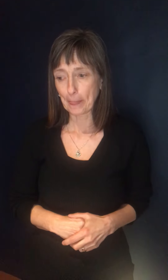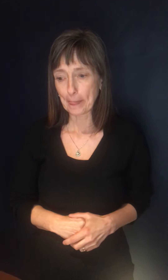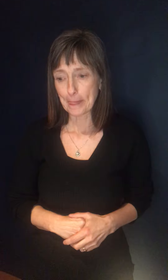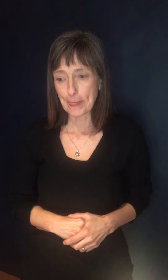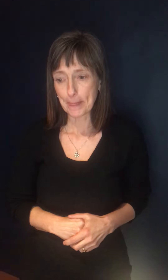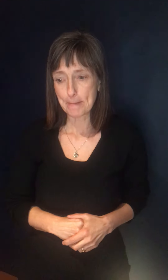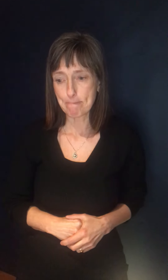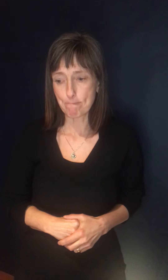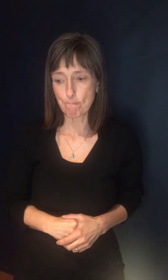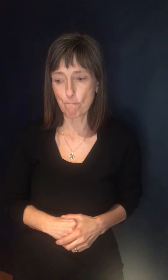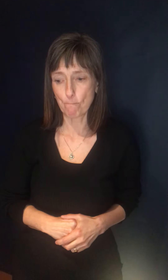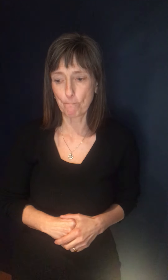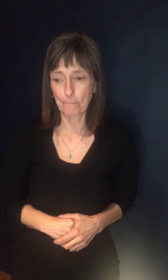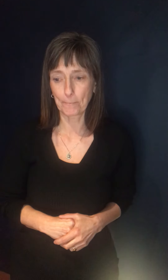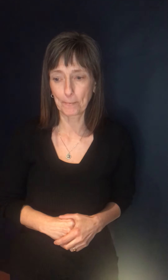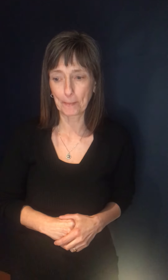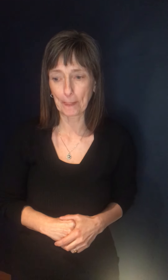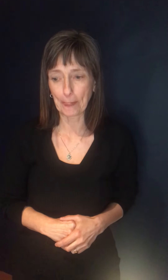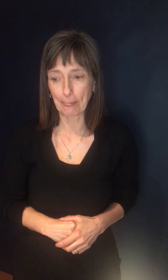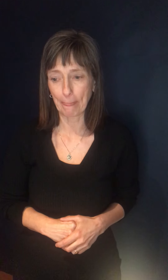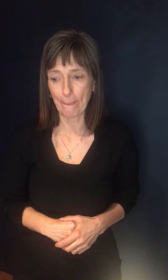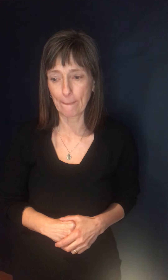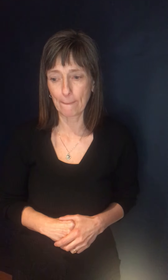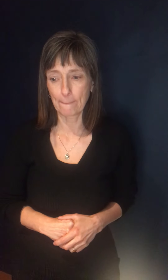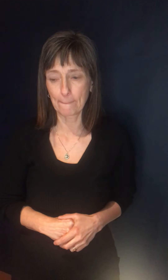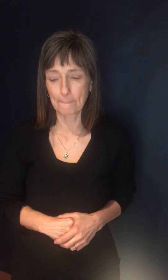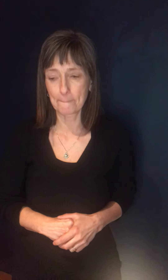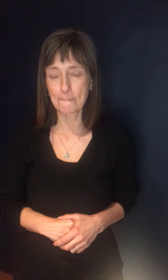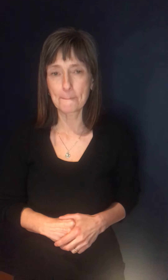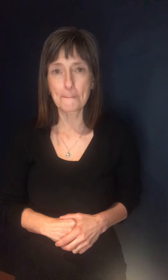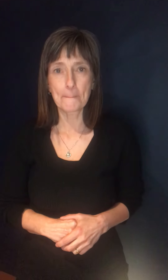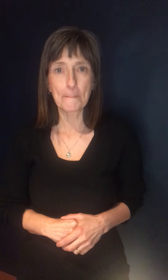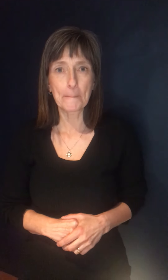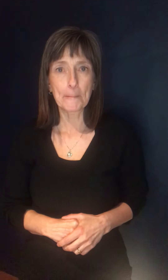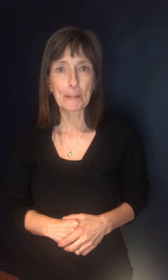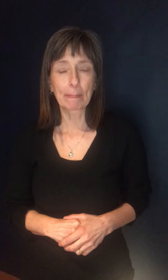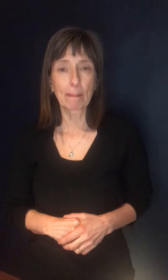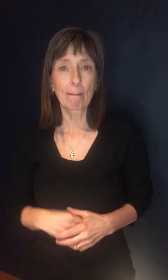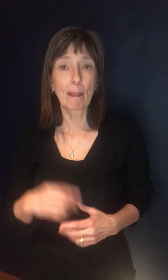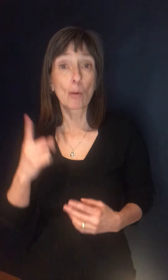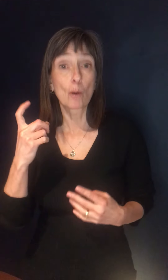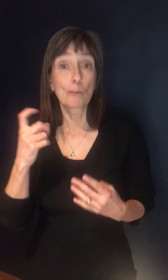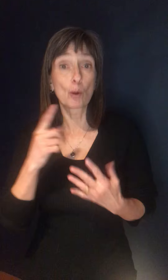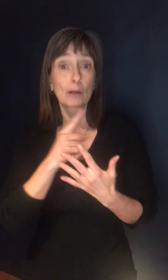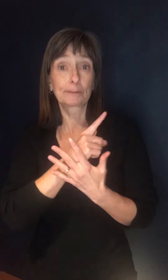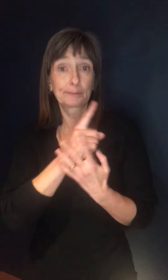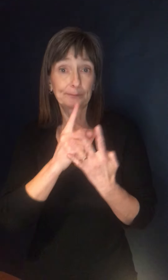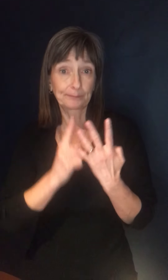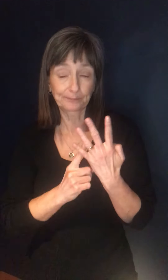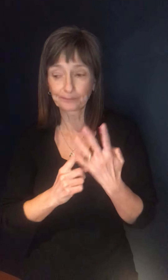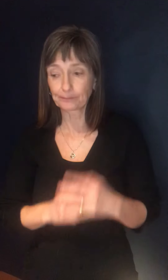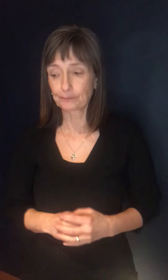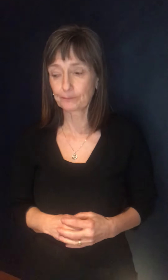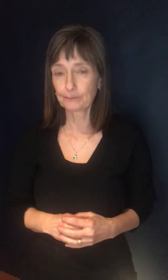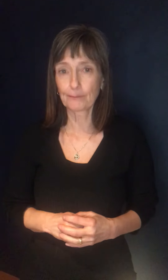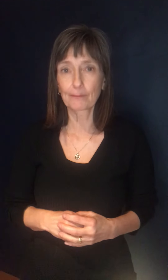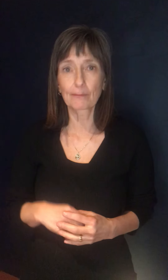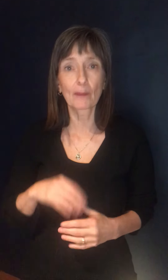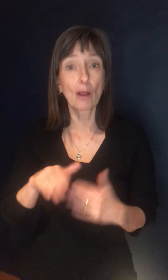Thank you. I'll now go back through each recorder to see if you have one final question. Elizabeth Witten with all Newfoundland